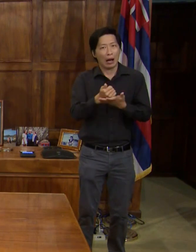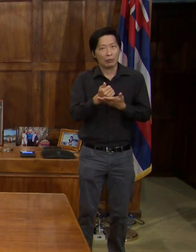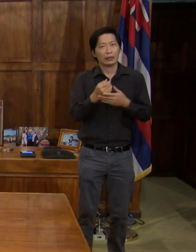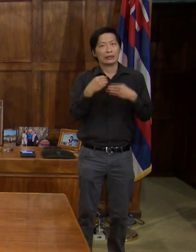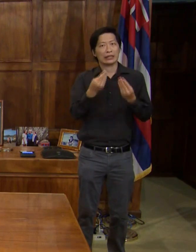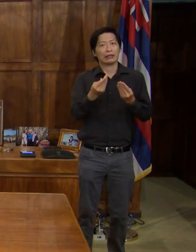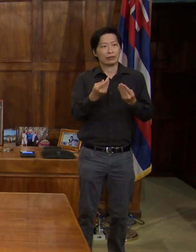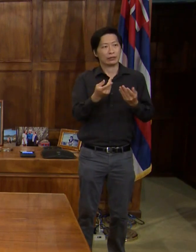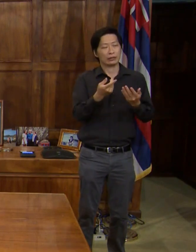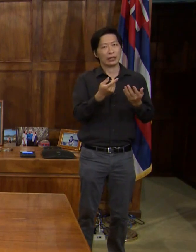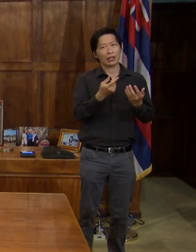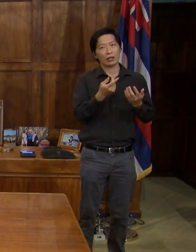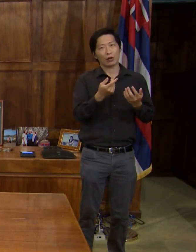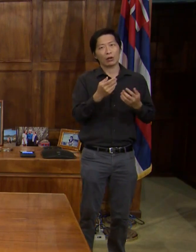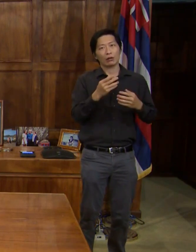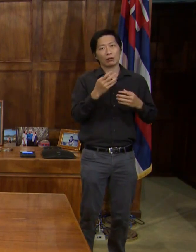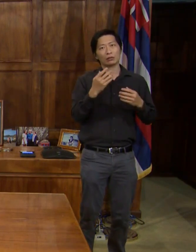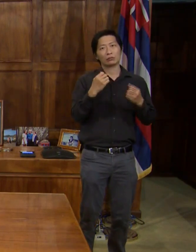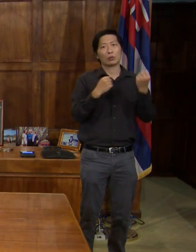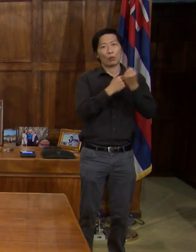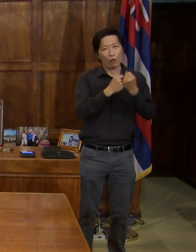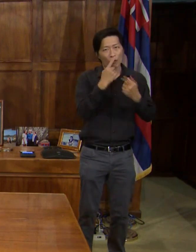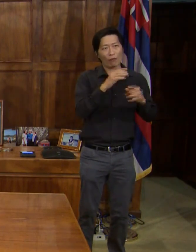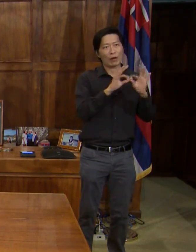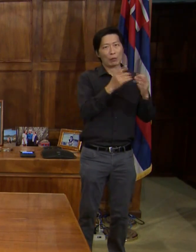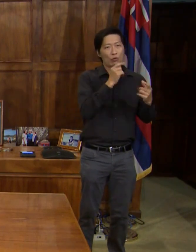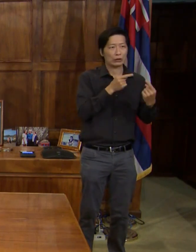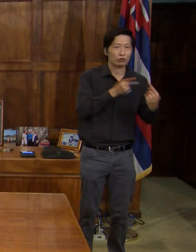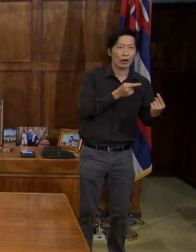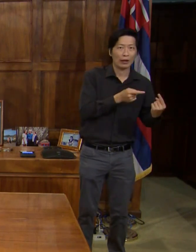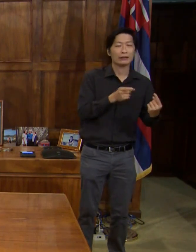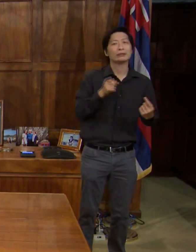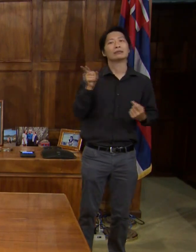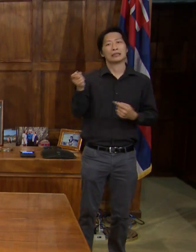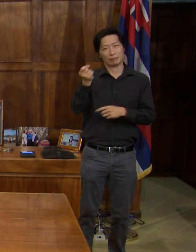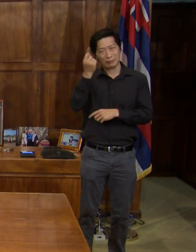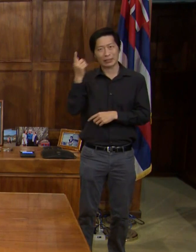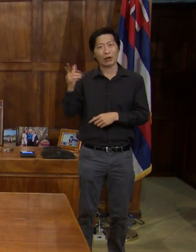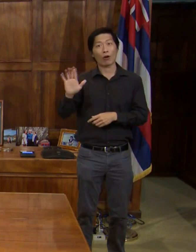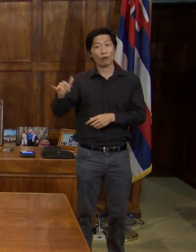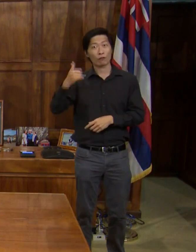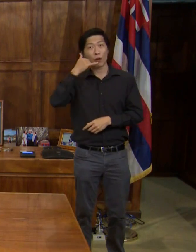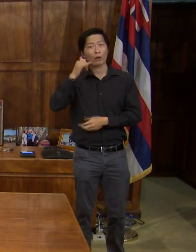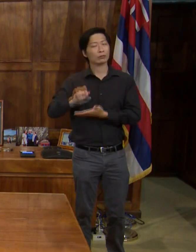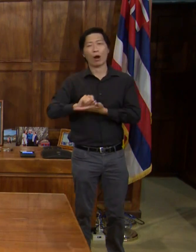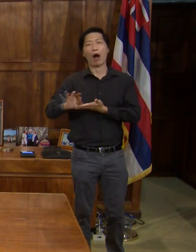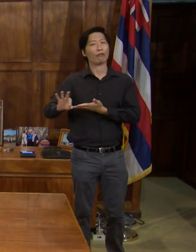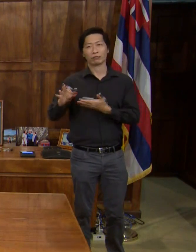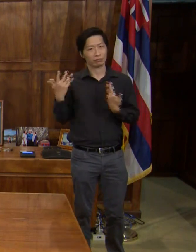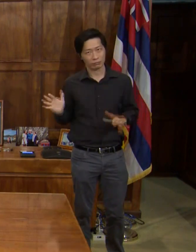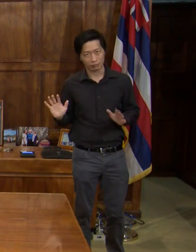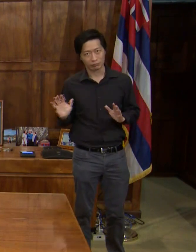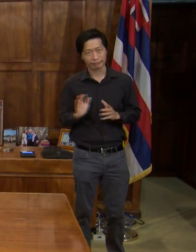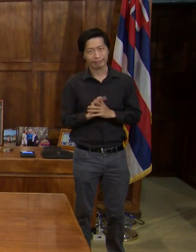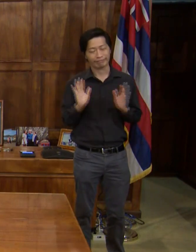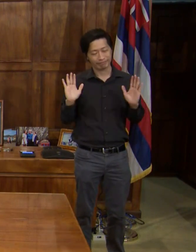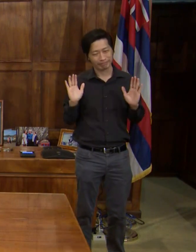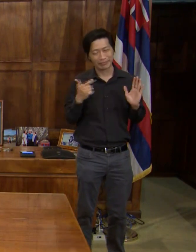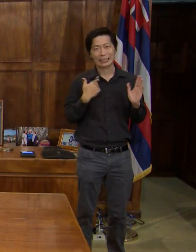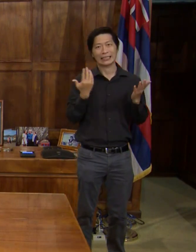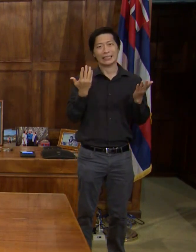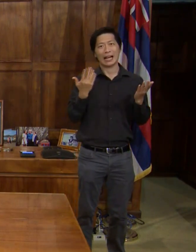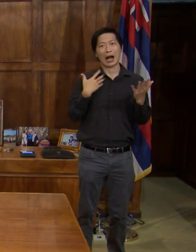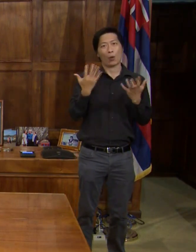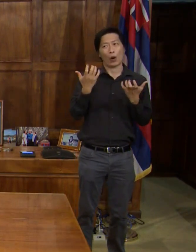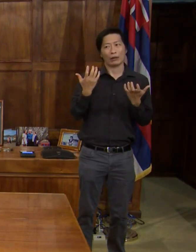have been struggling. And so she understood that, has turned off her phone. And again, just,